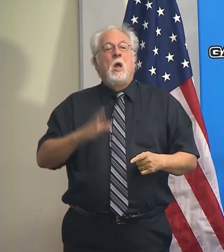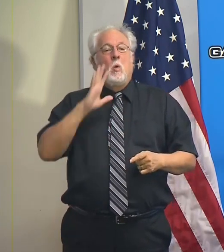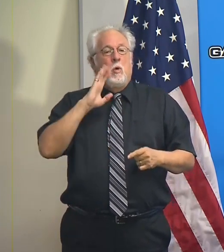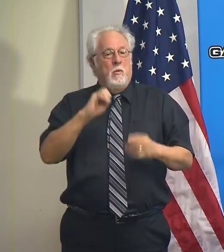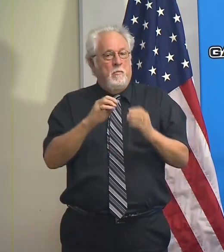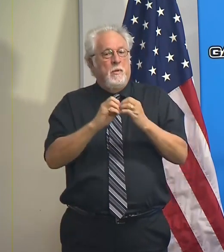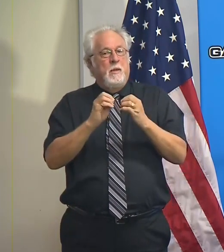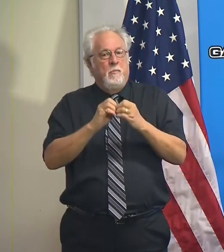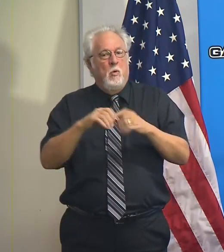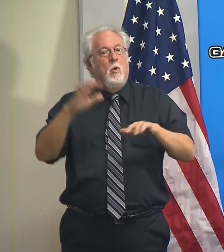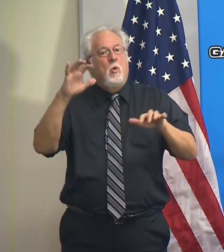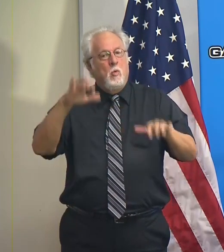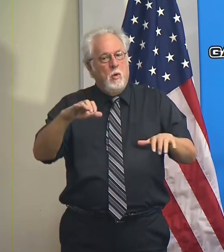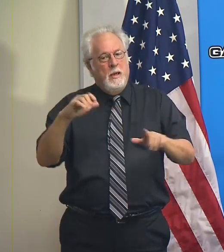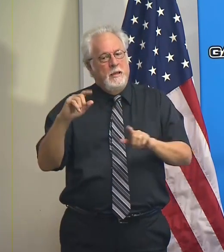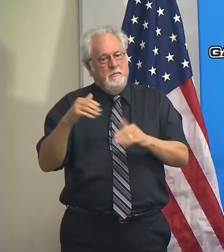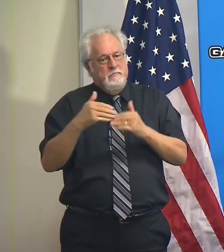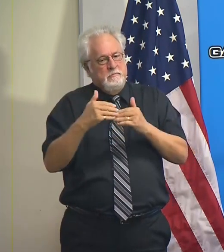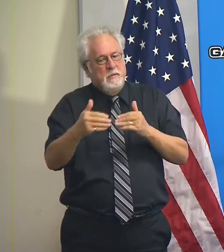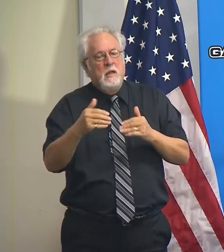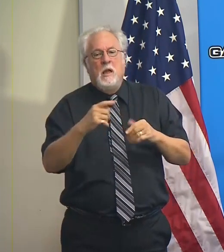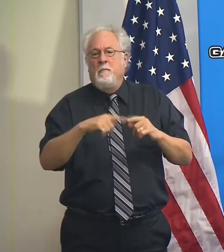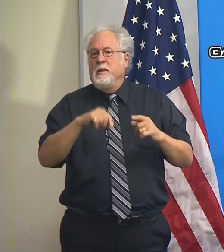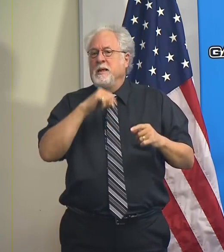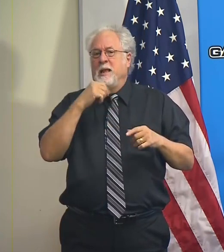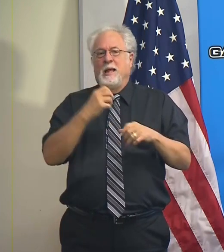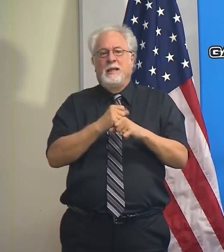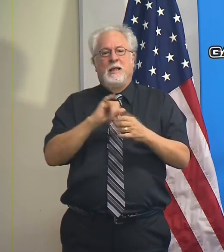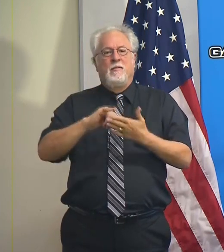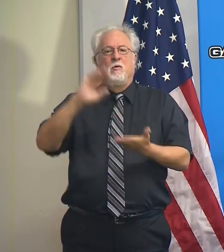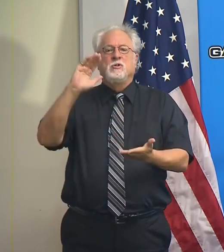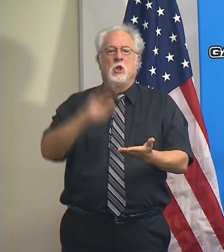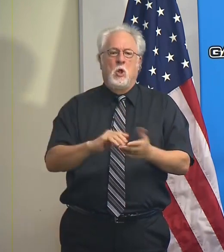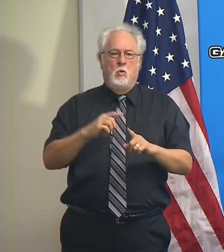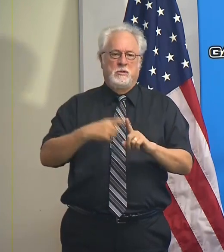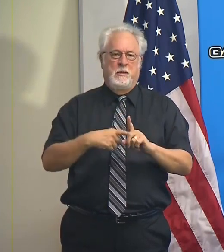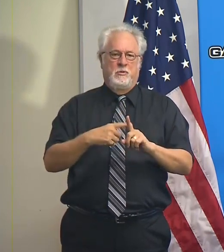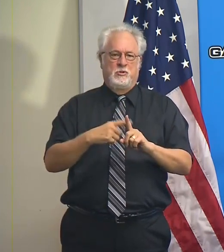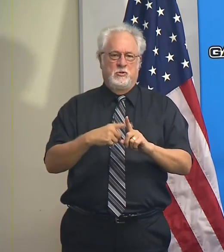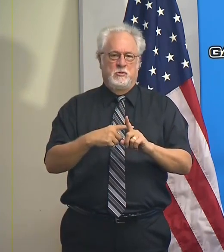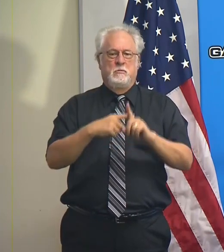be some additional rain over the next few days, but we won't be getting those low temperatures.